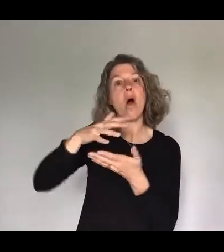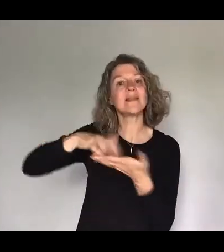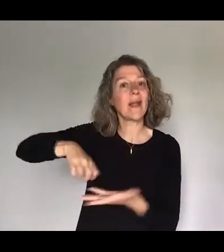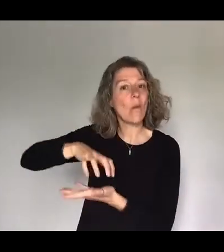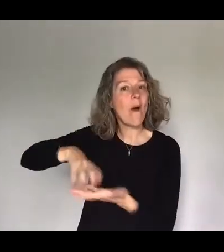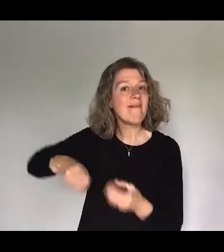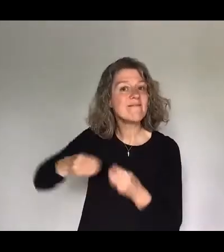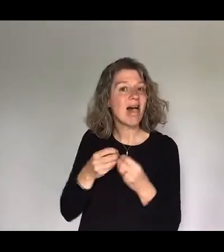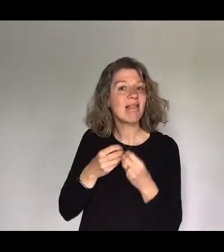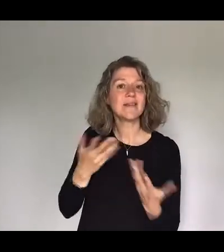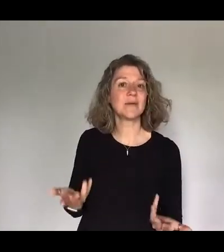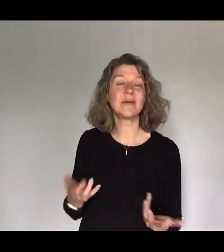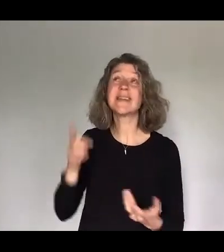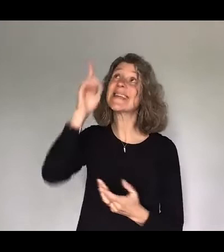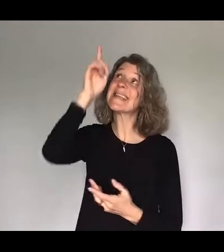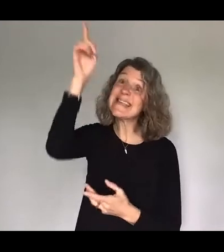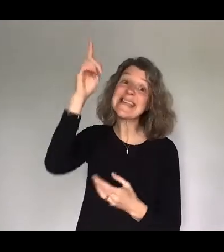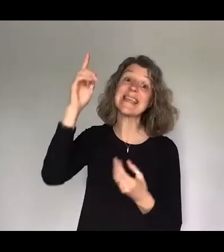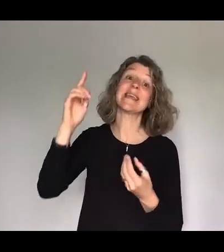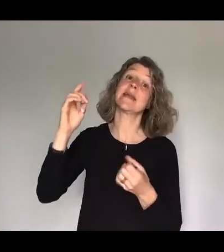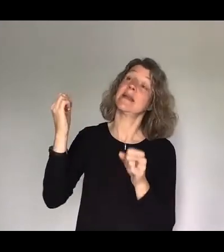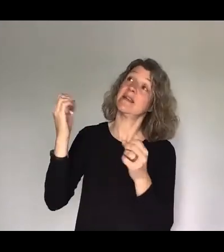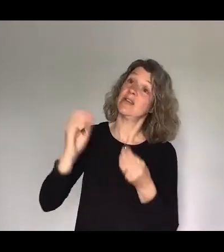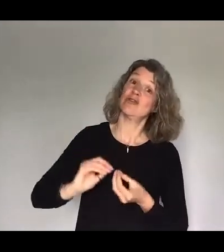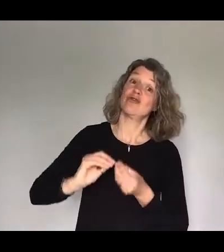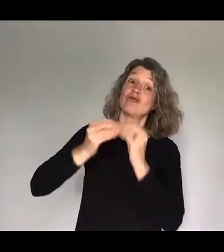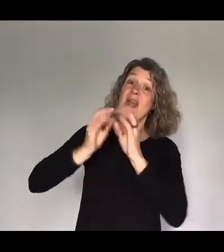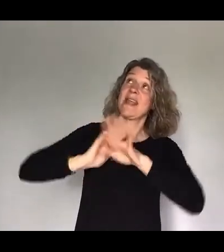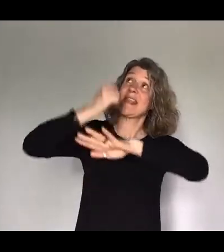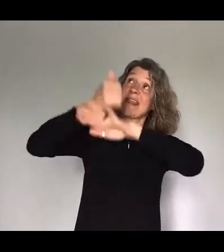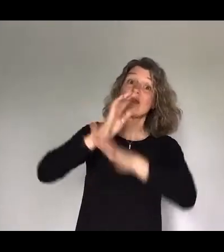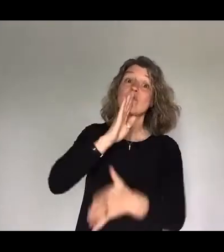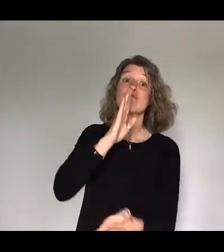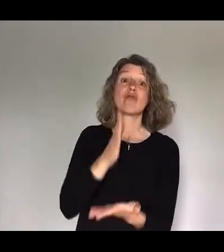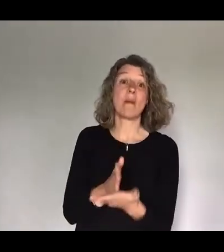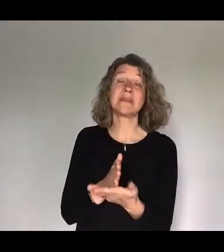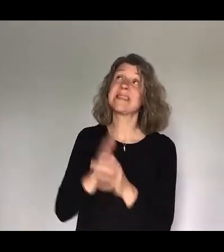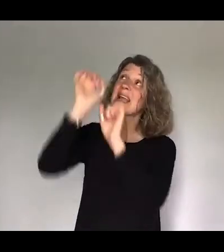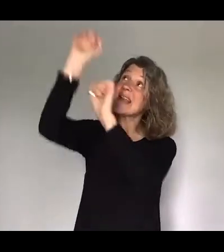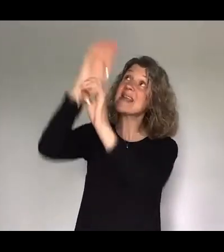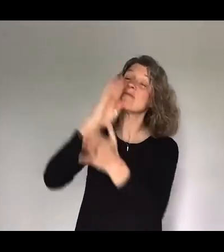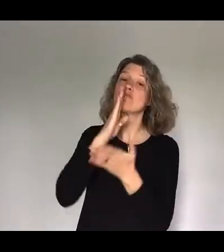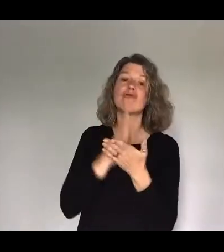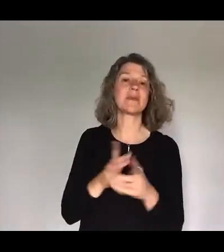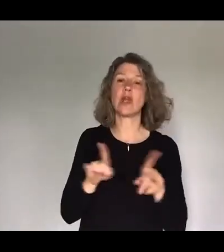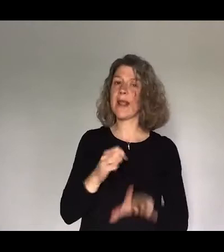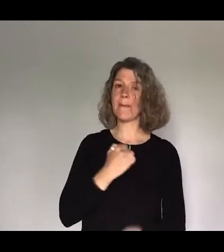he makes the promise and God's promises are not like my promises they're unchangeable they're